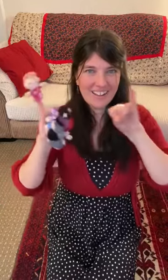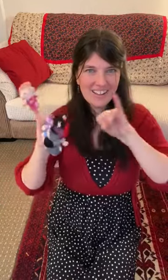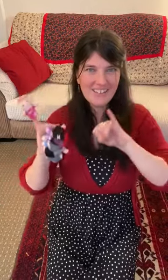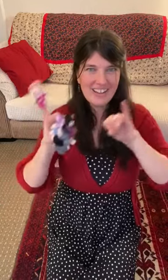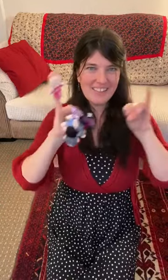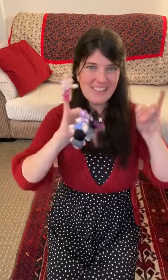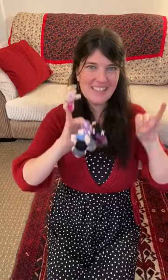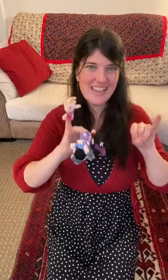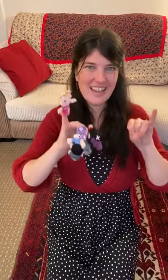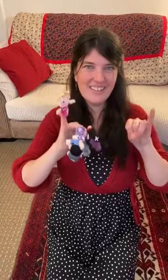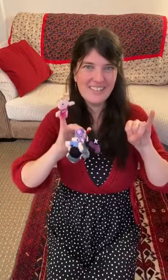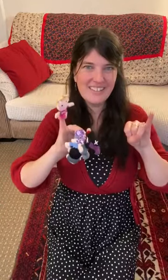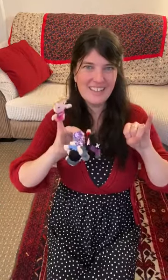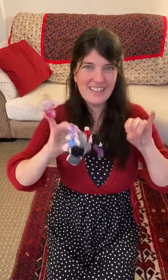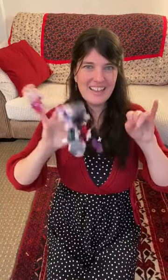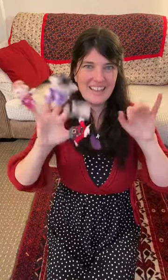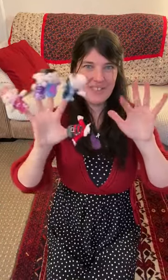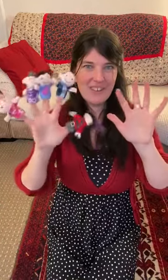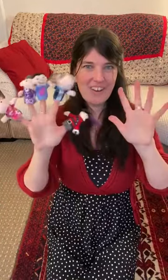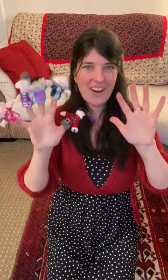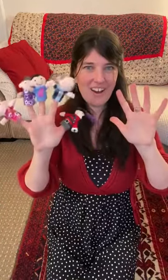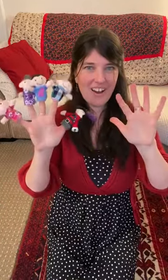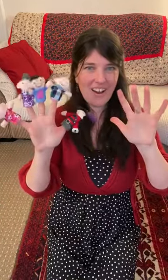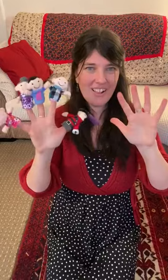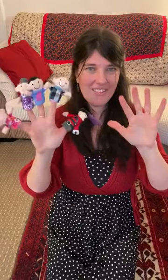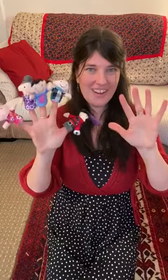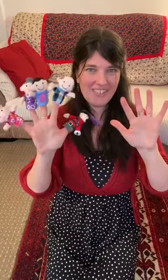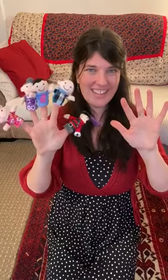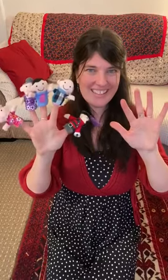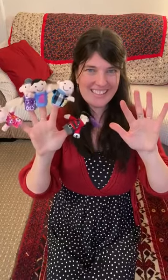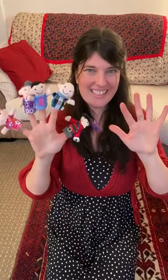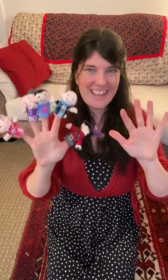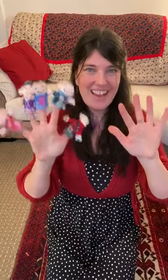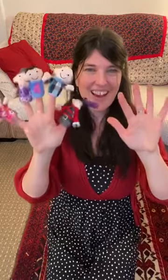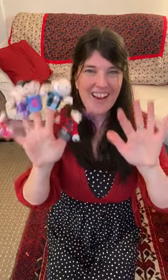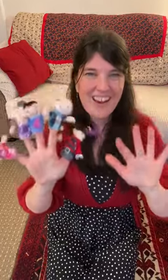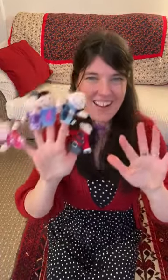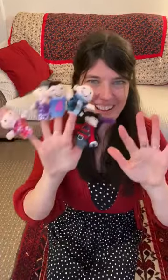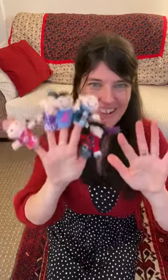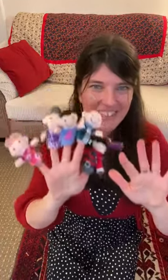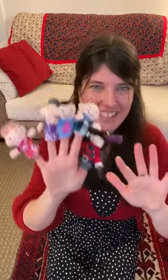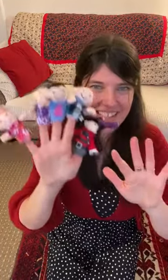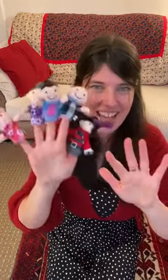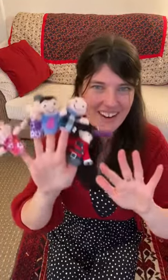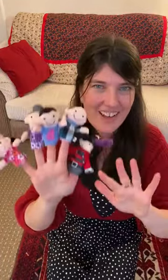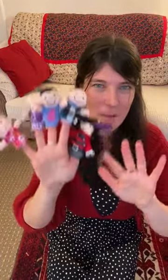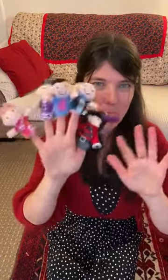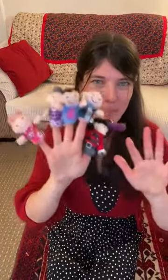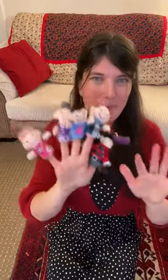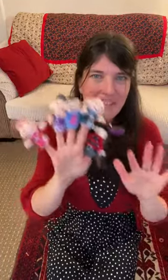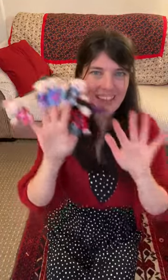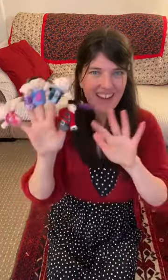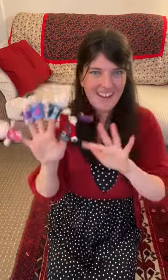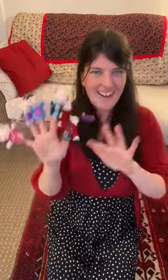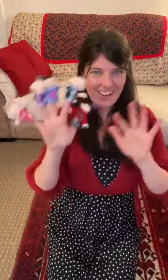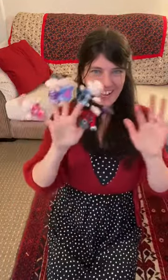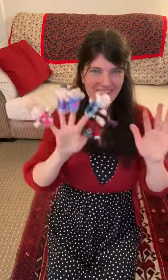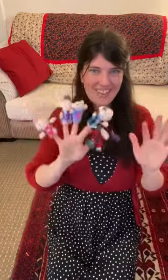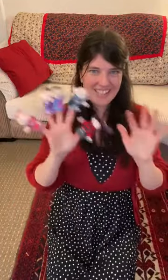around the town. And then we have all of our friends. All our friends are up. All our friends